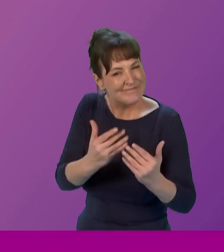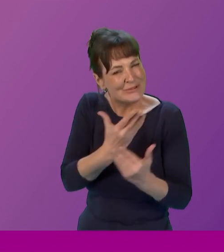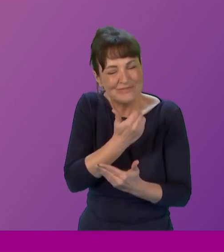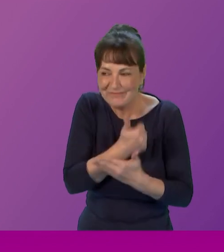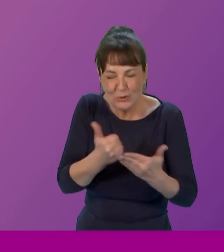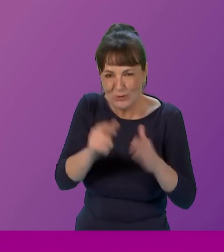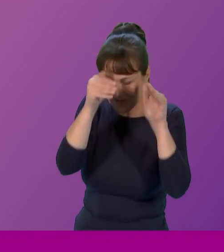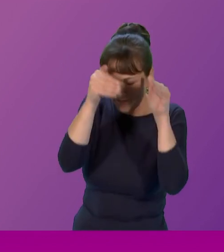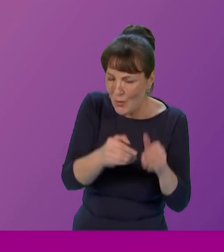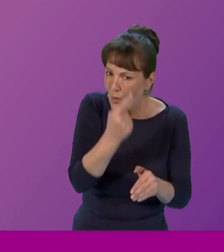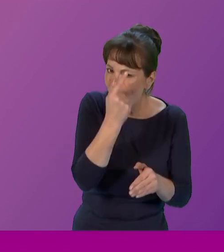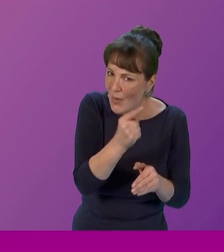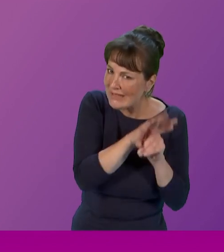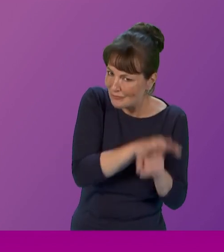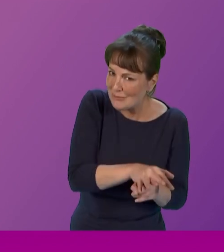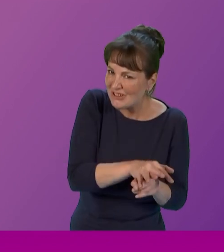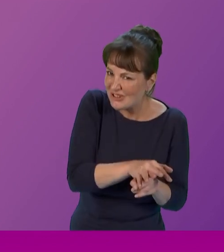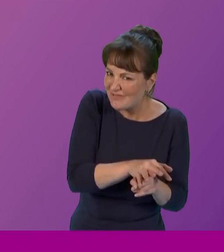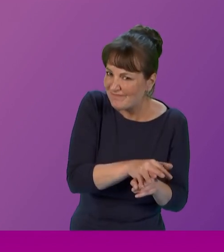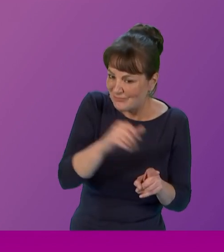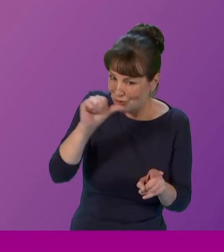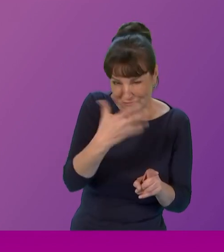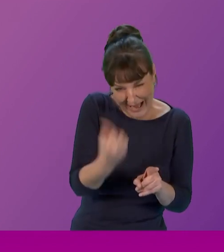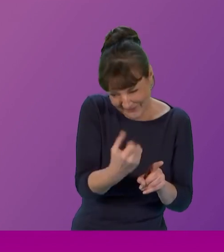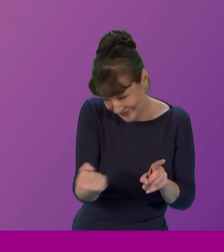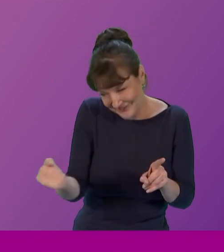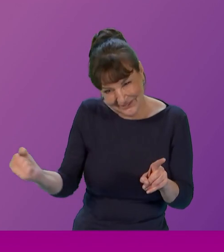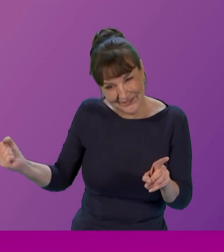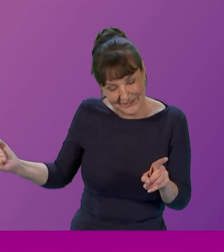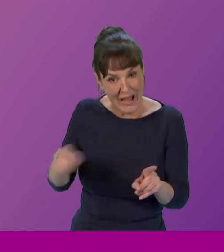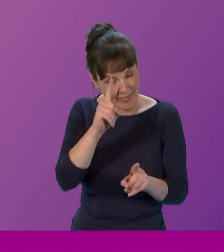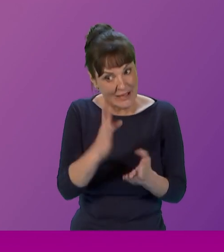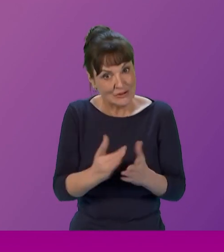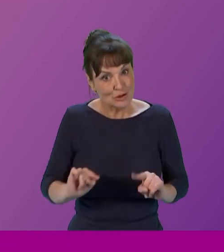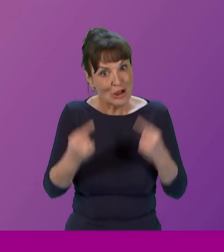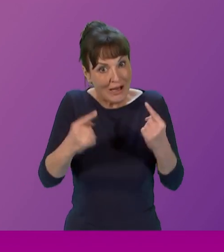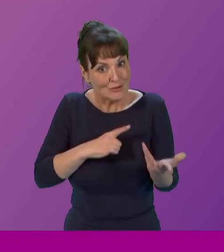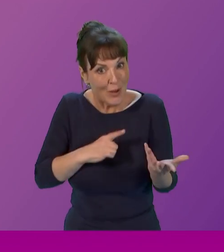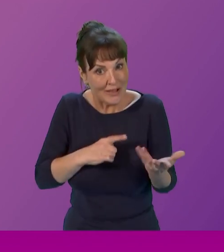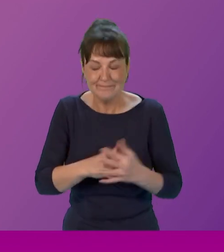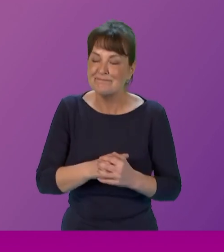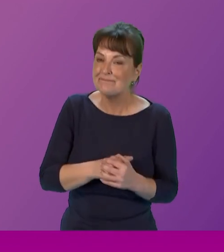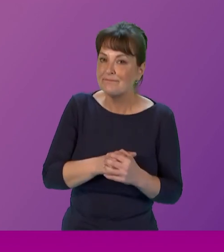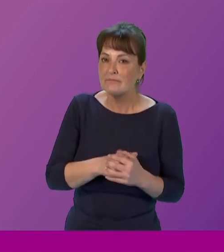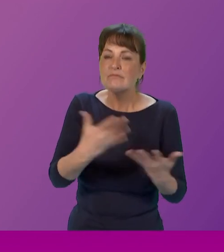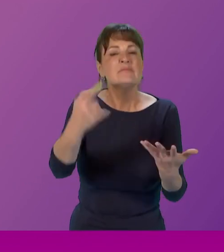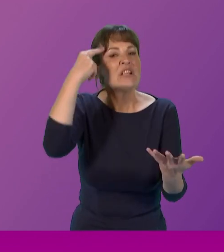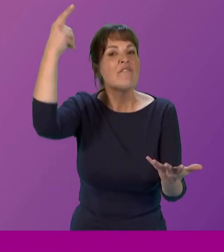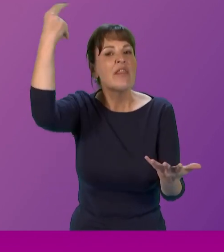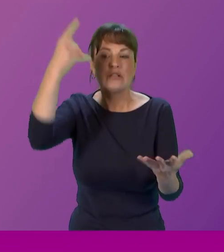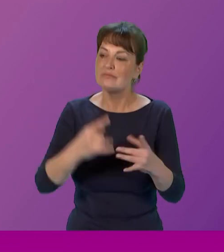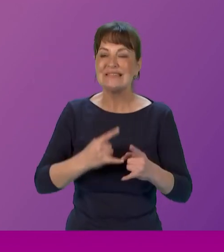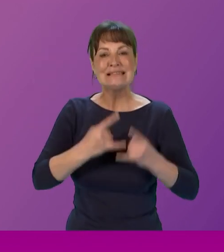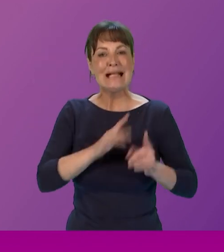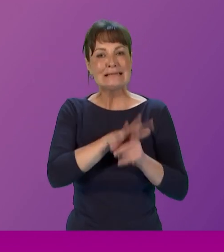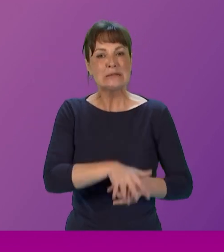at one point of time and this is a real challenge when working on gender equality for instance thinking about sexism